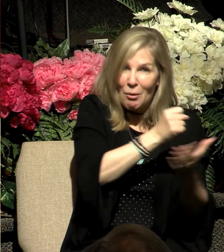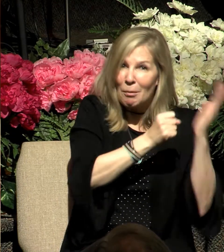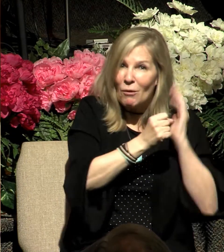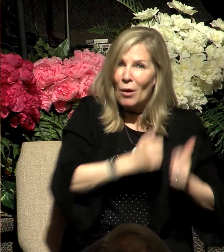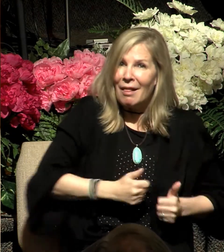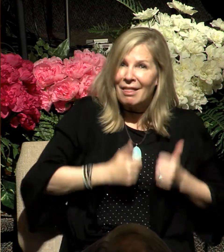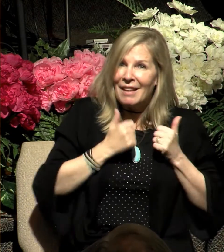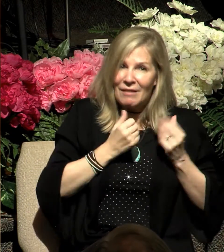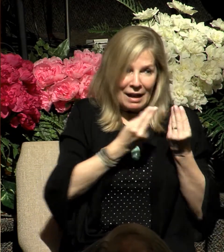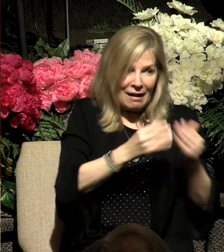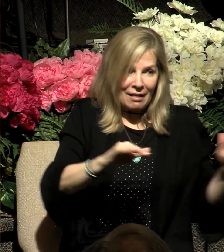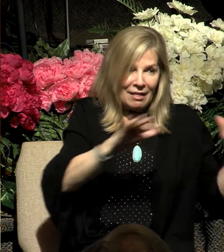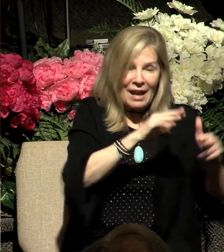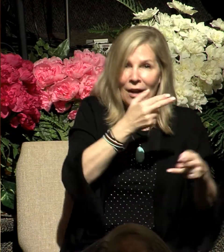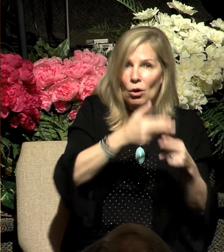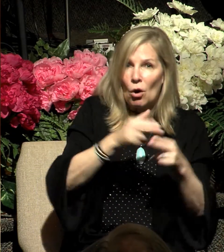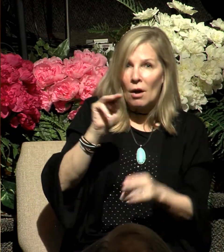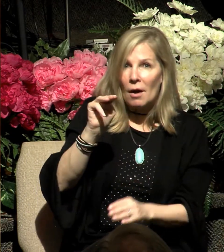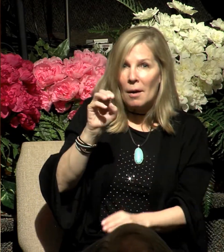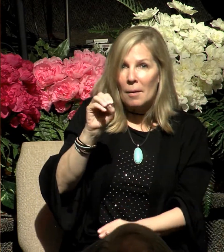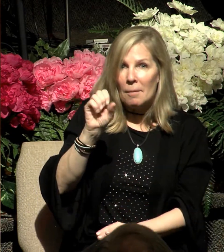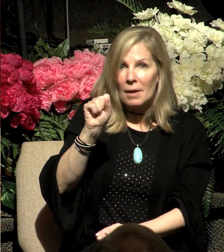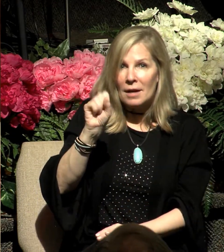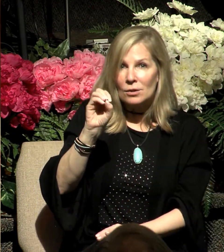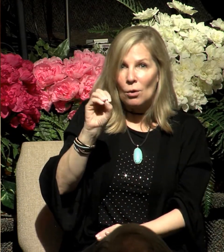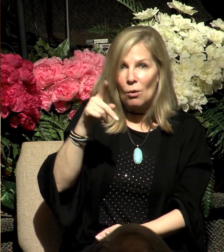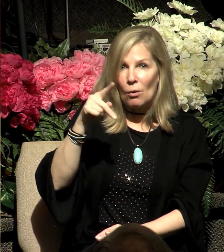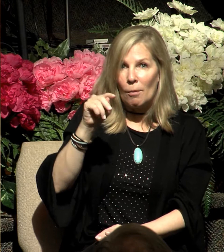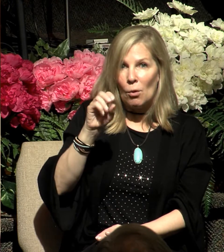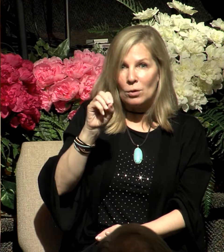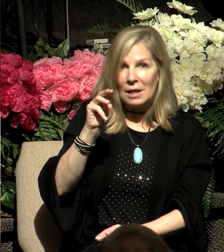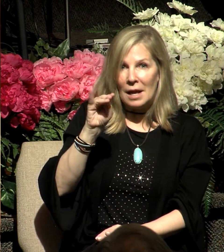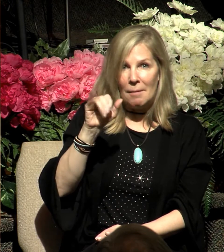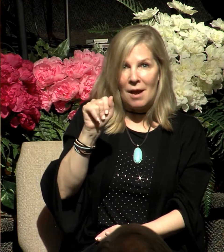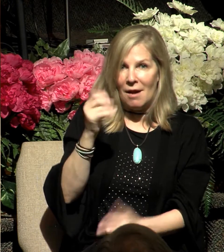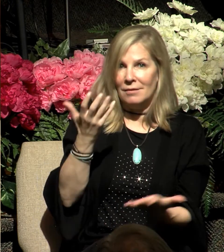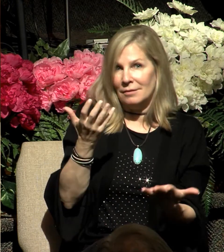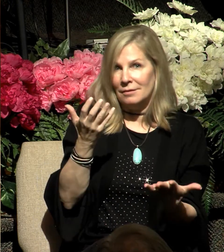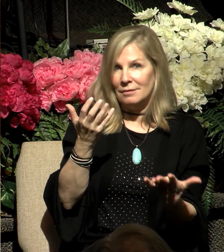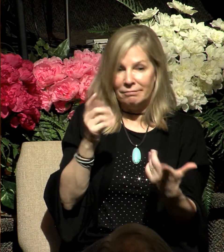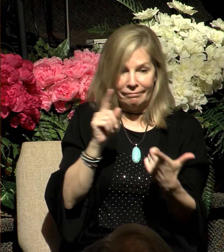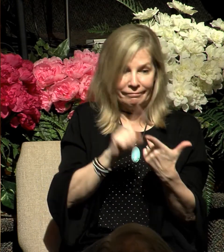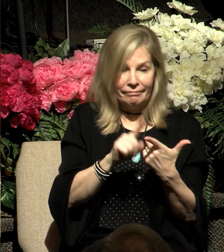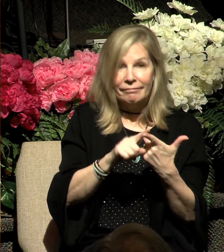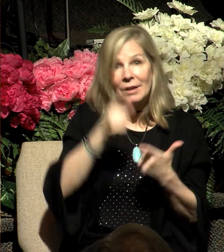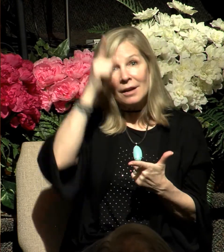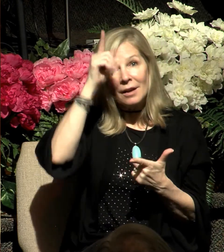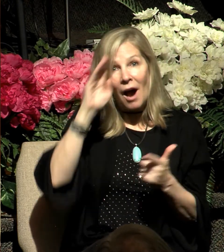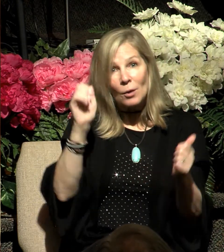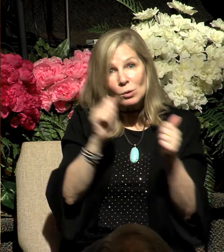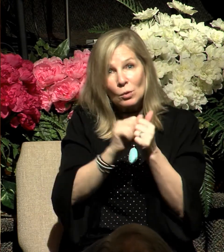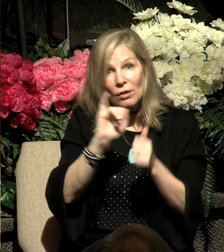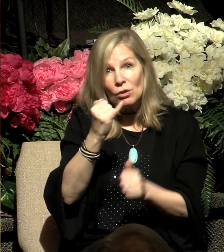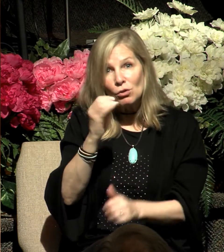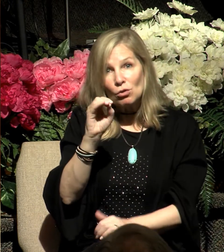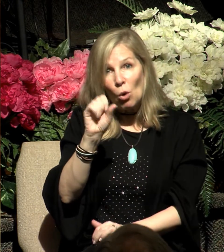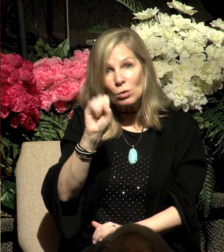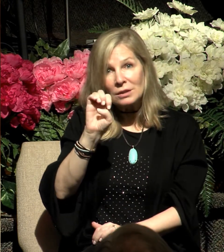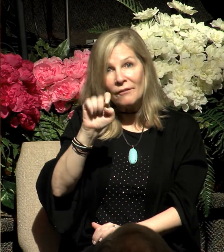called Mesopotamia. He also said that God was with and present with Joseph when he was in